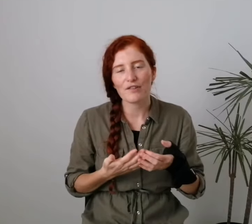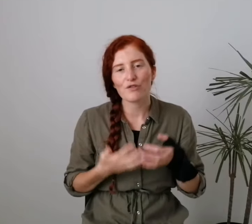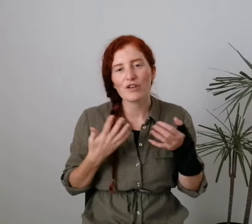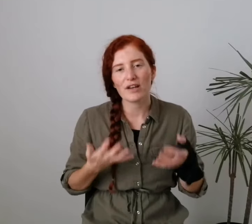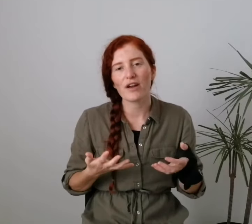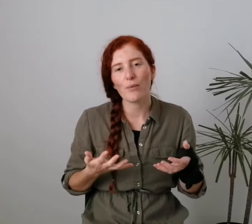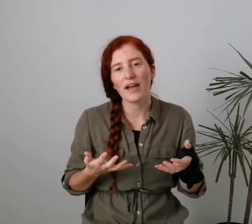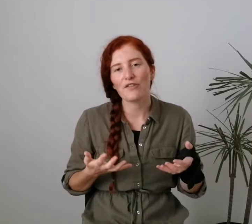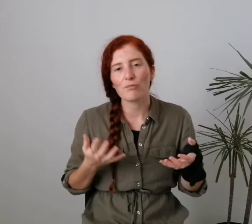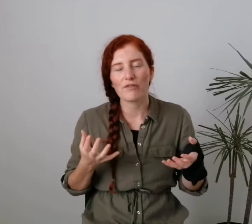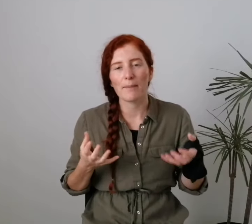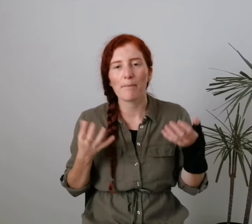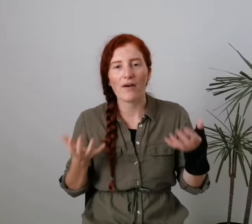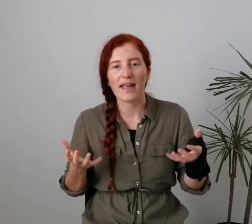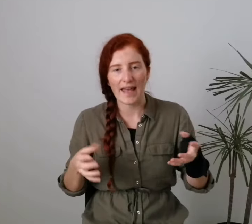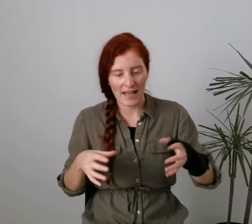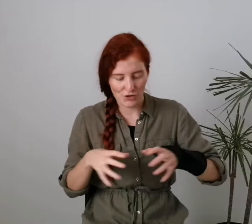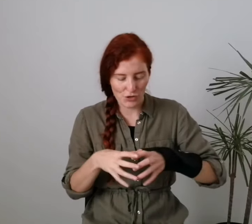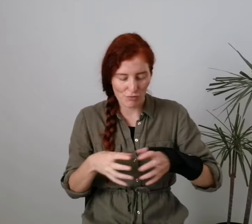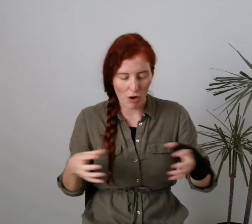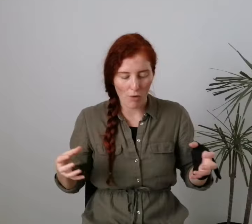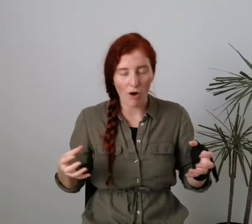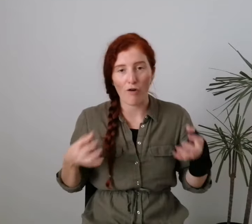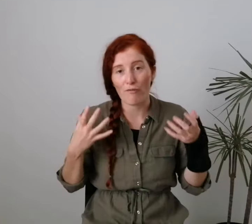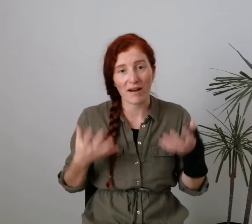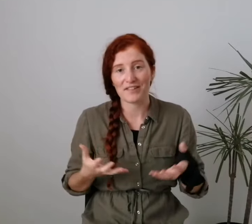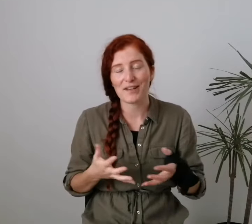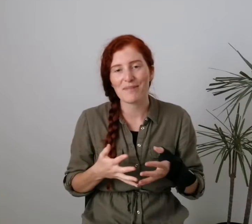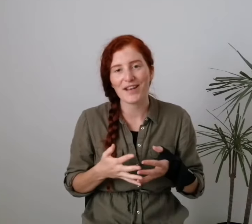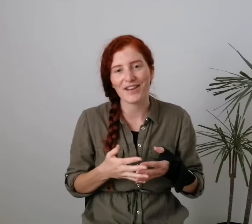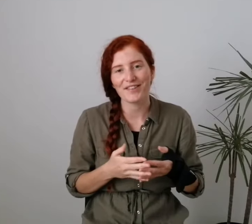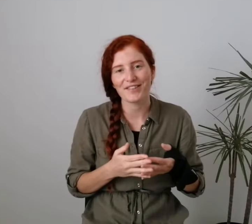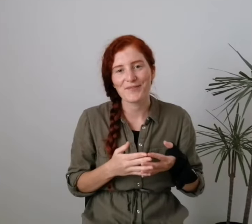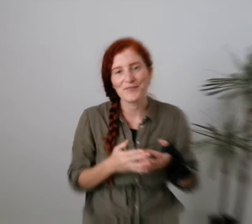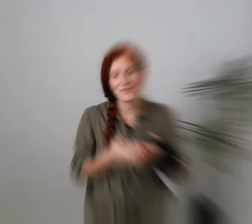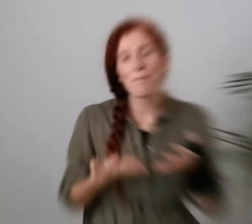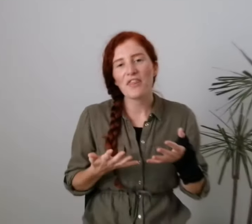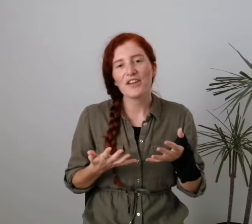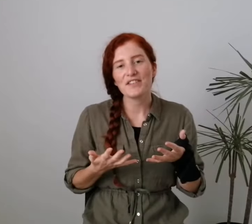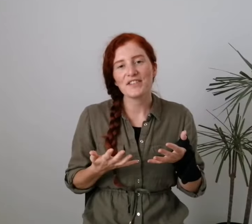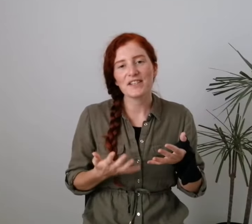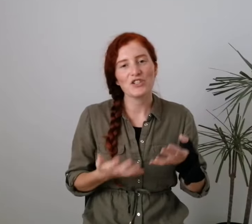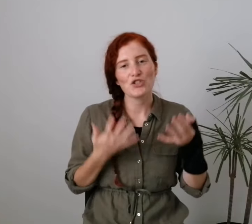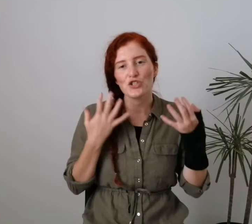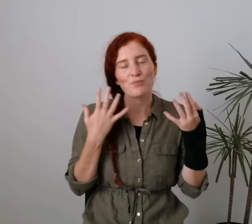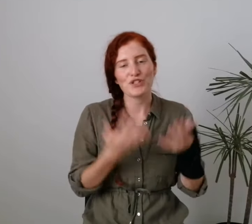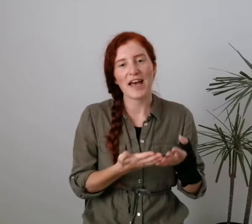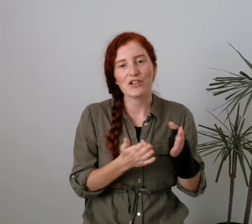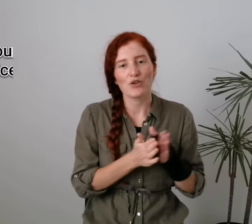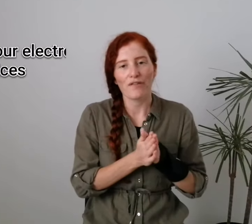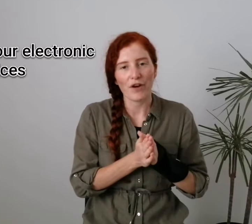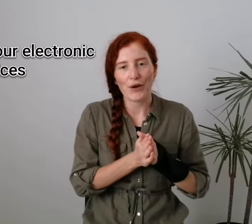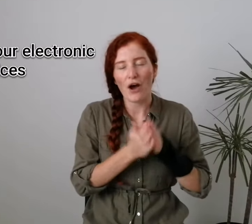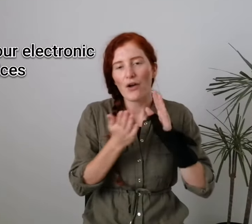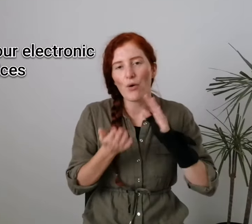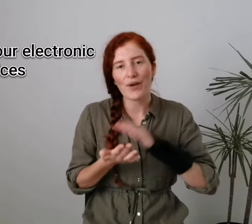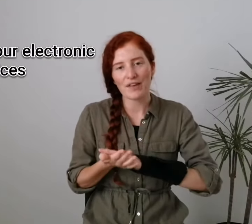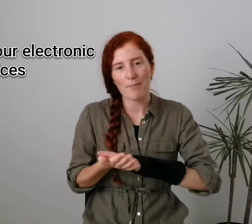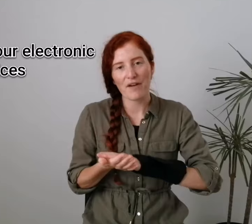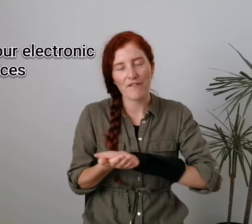But this is a really great way to prevent buying a new roll of plastic bin liners. Number thirty six is to just protect your phone. I always have my